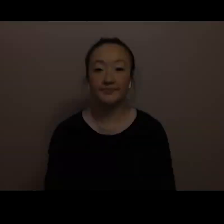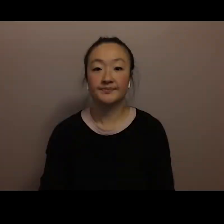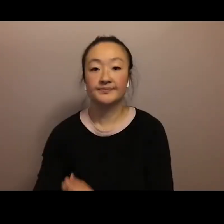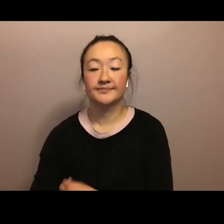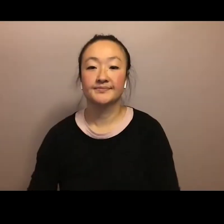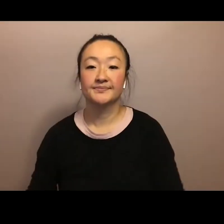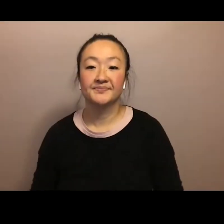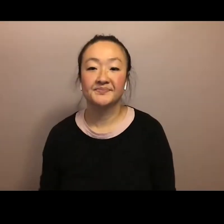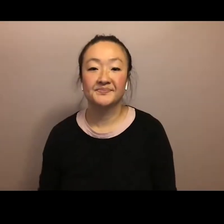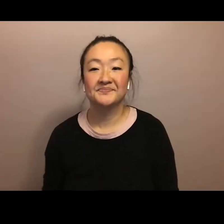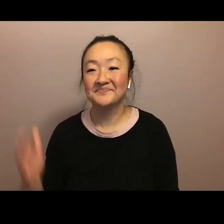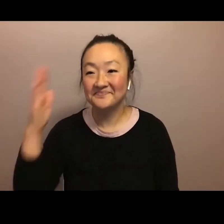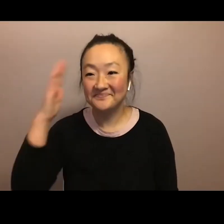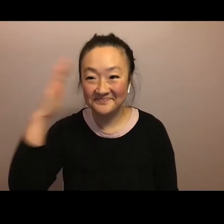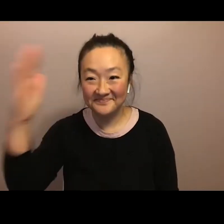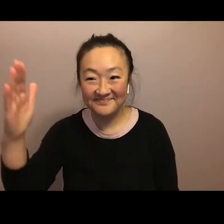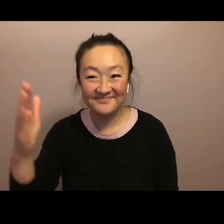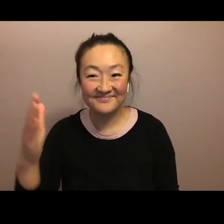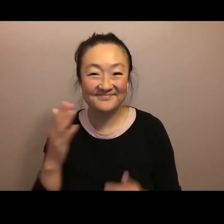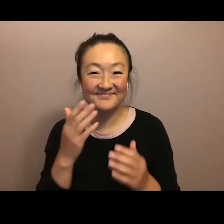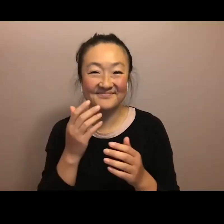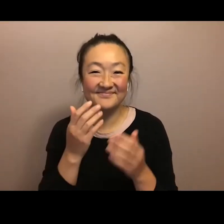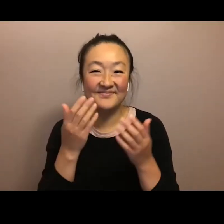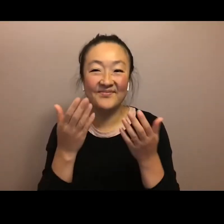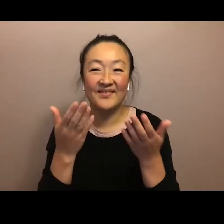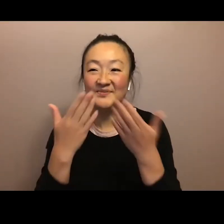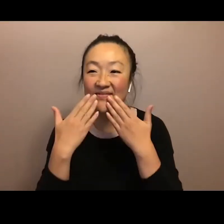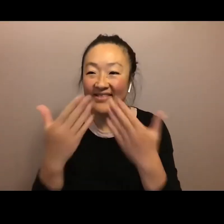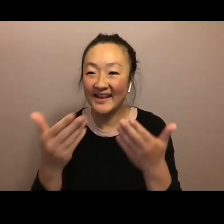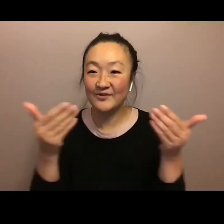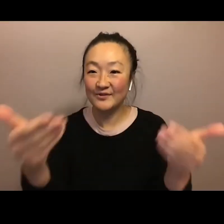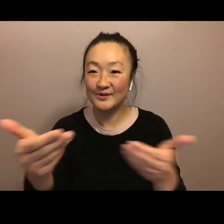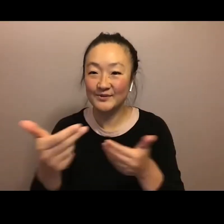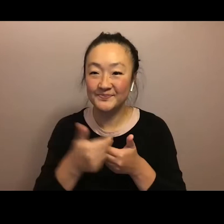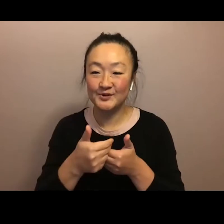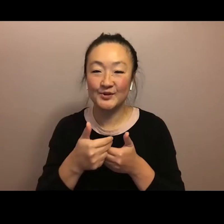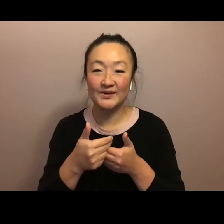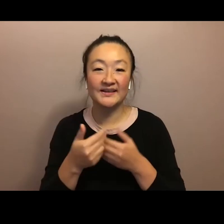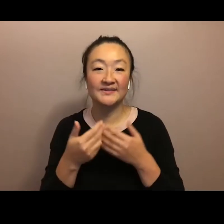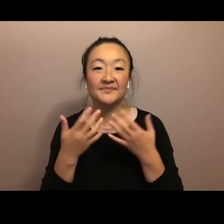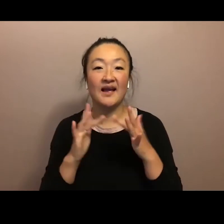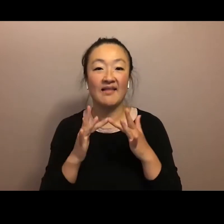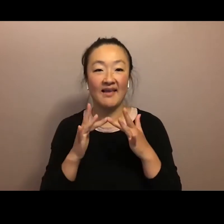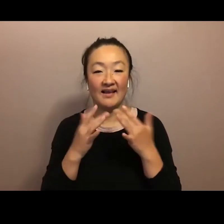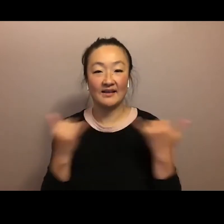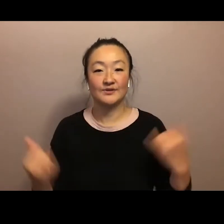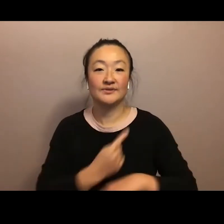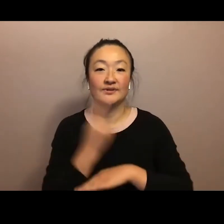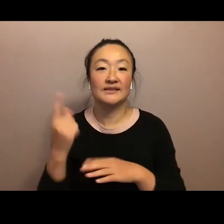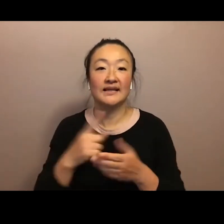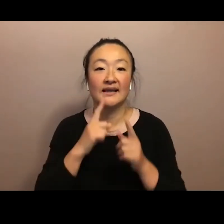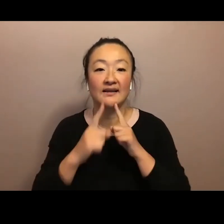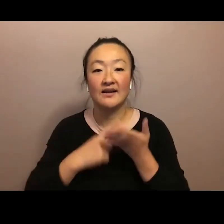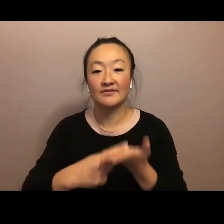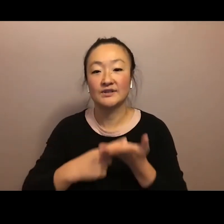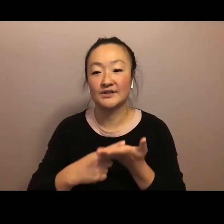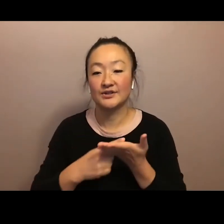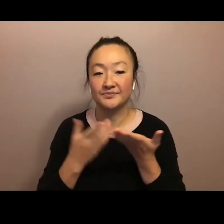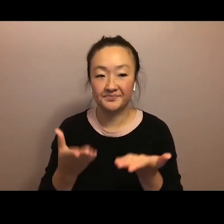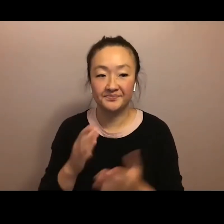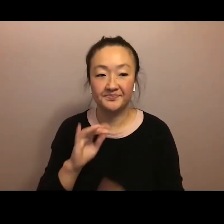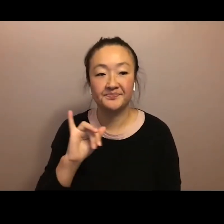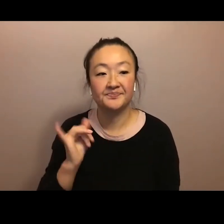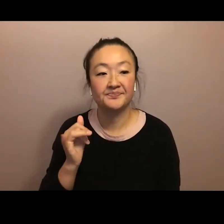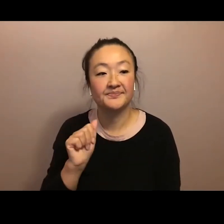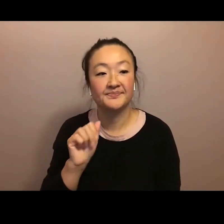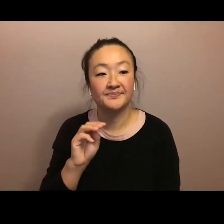Hey everyone, thank you so much for joining us online for today's conversation with Jamaica Heolimeli